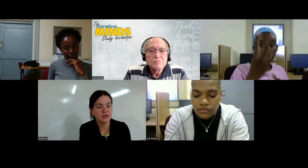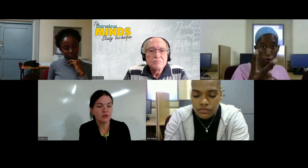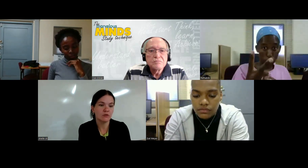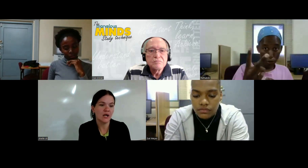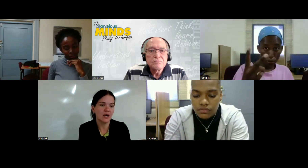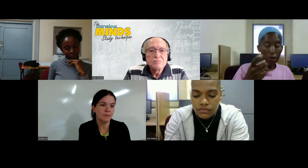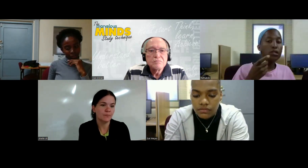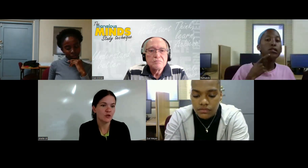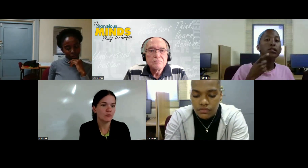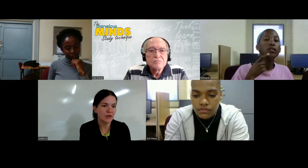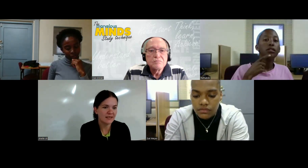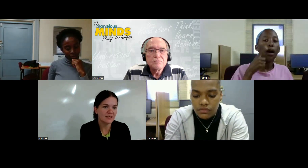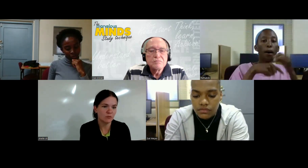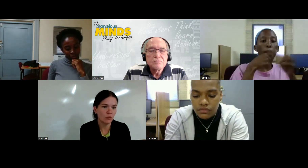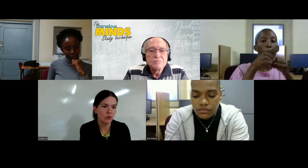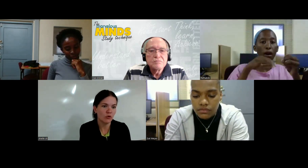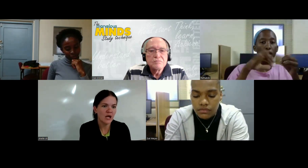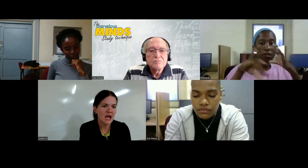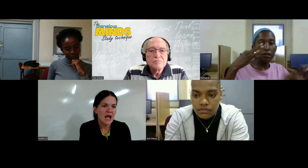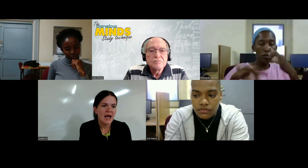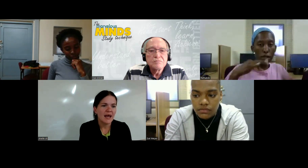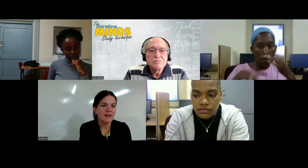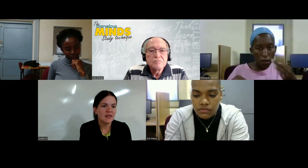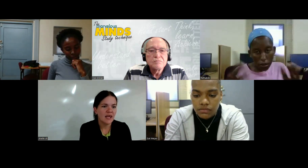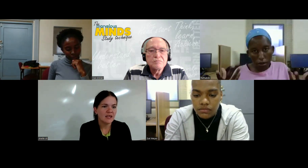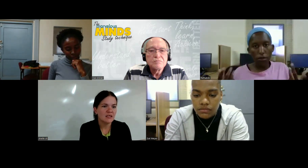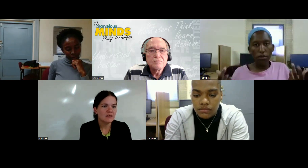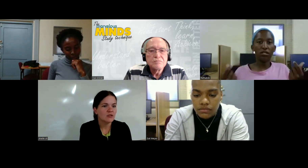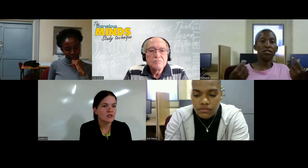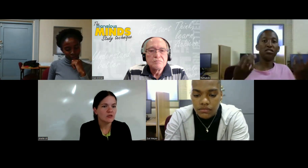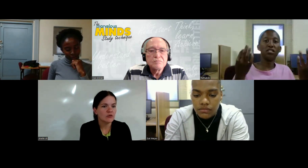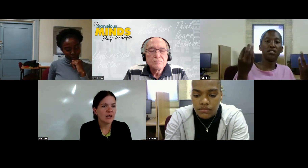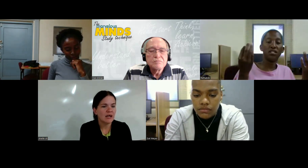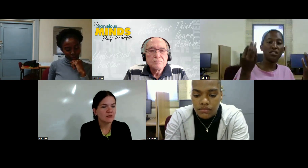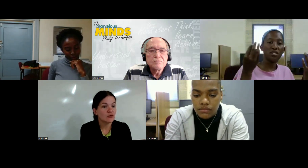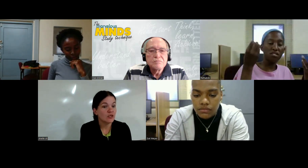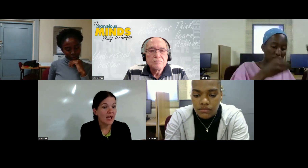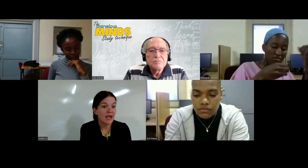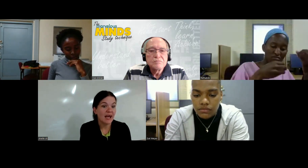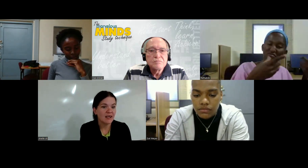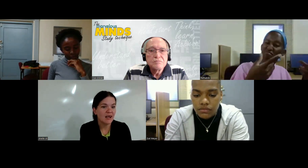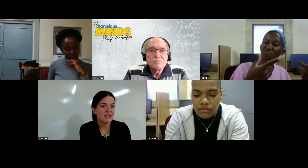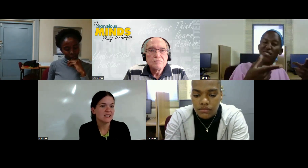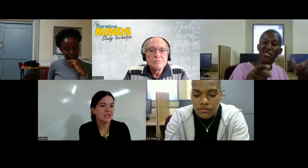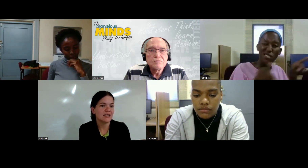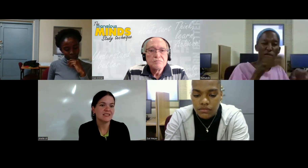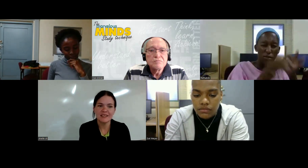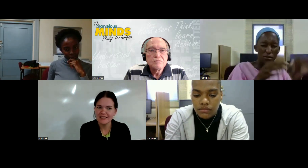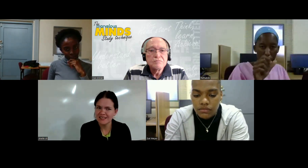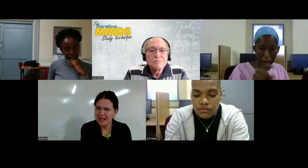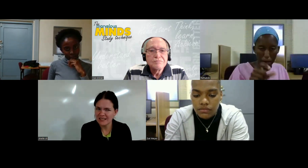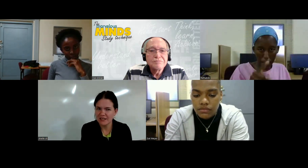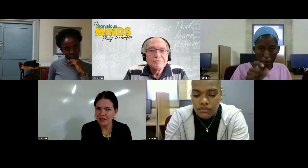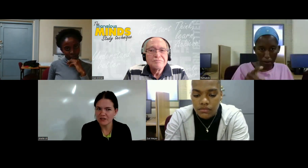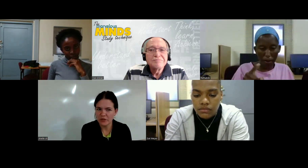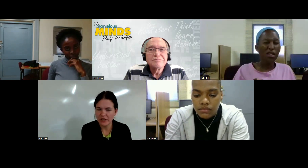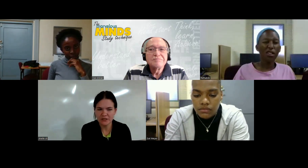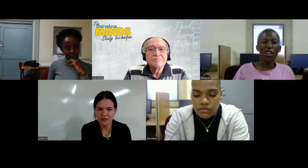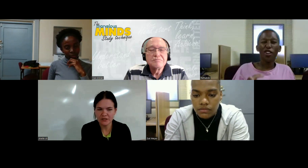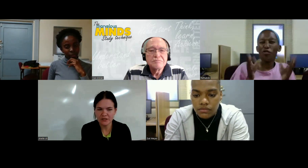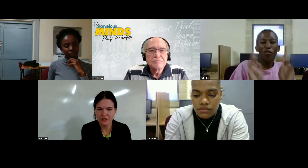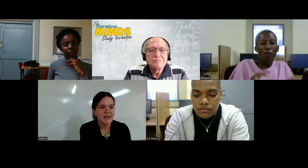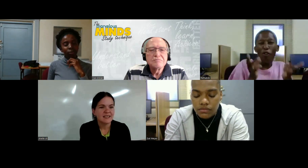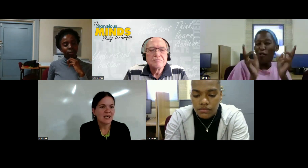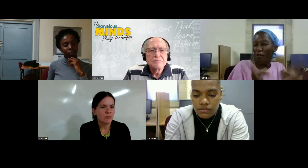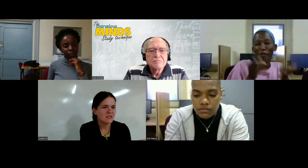well and helped me to um to practice it more and then to today analyzing and synthesizing those